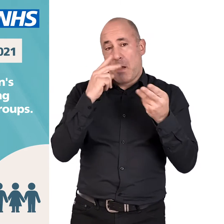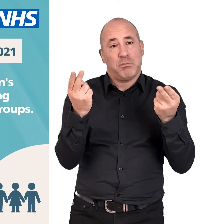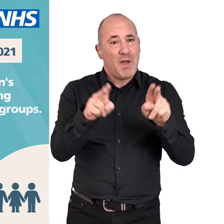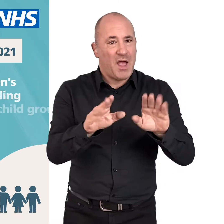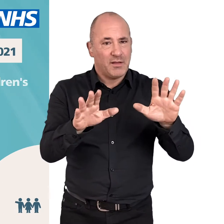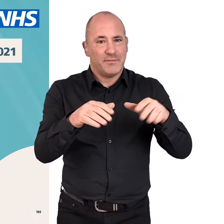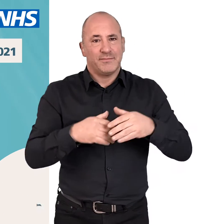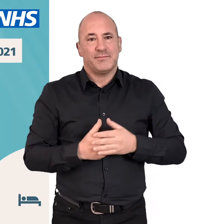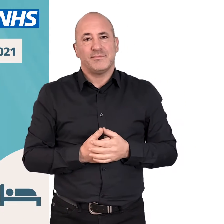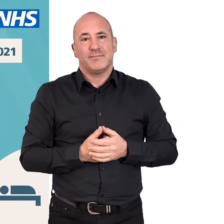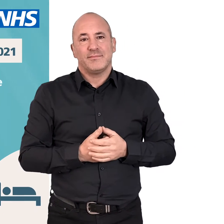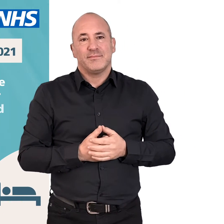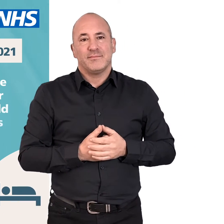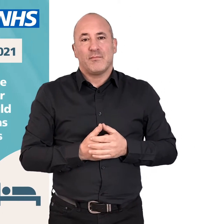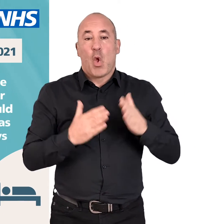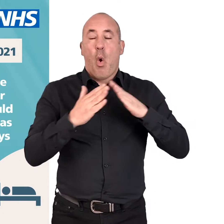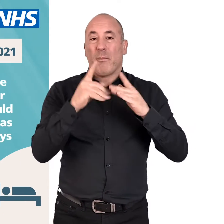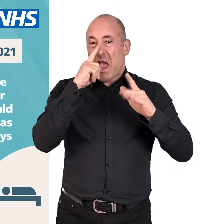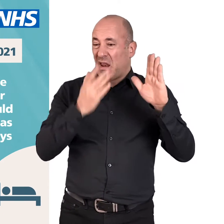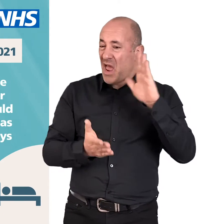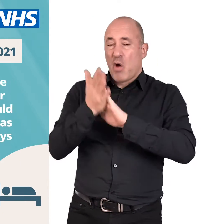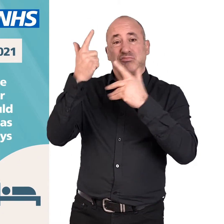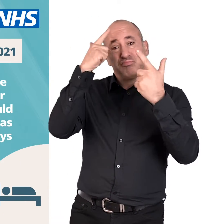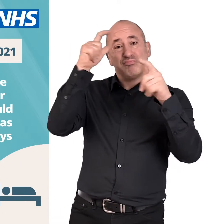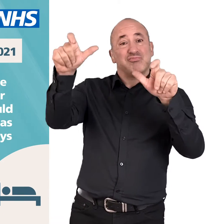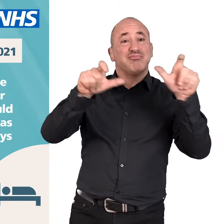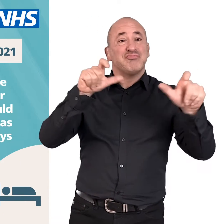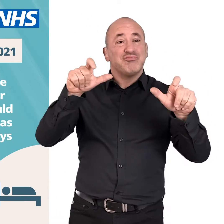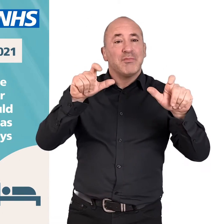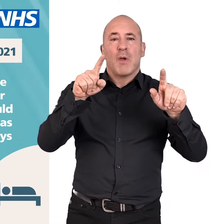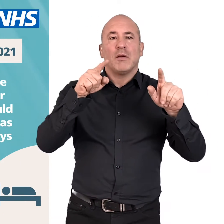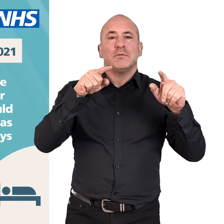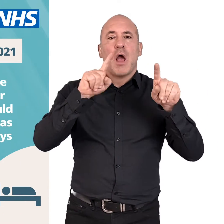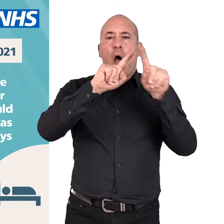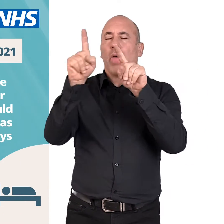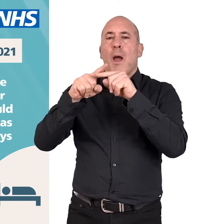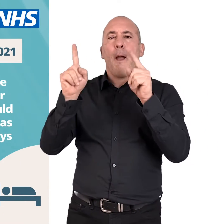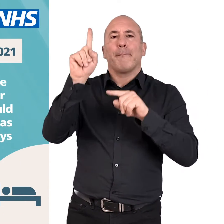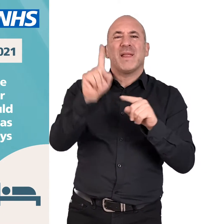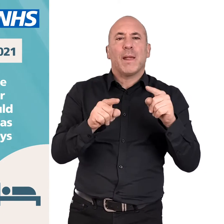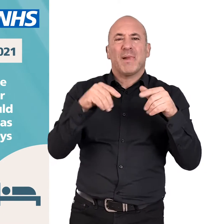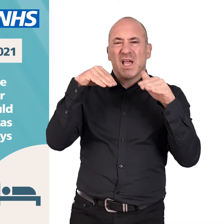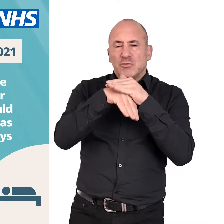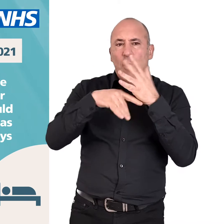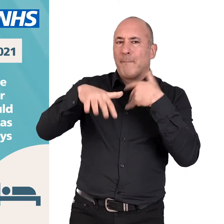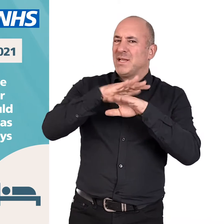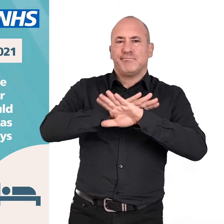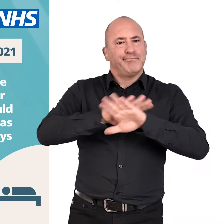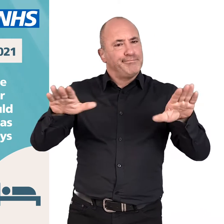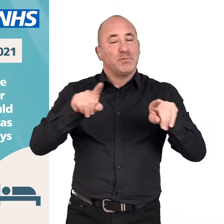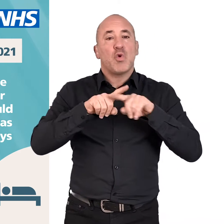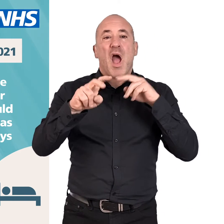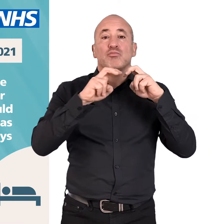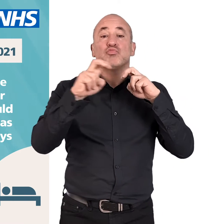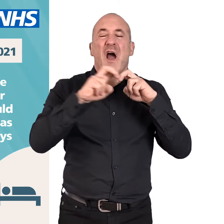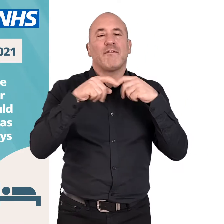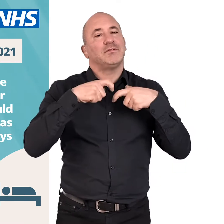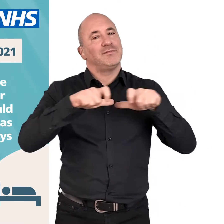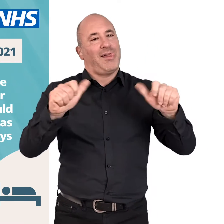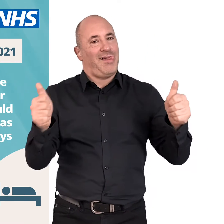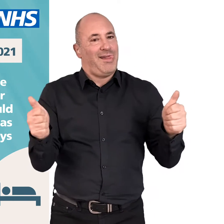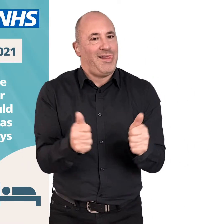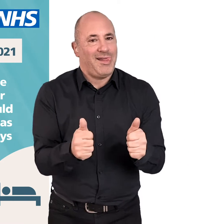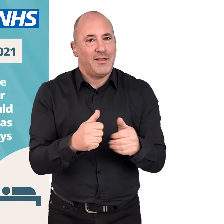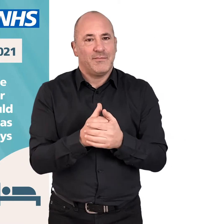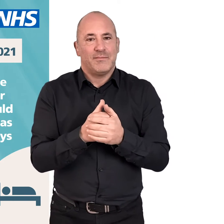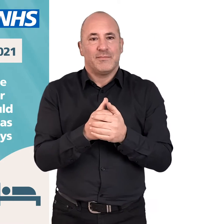groups. You can stay away from home, but must not mix with other households indoors and should still minimise travel as